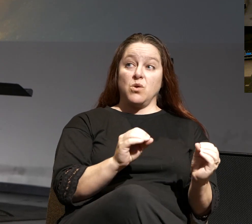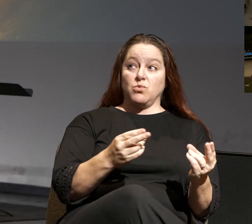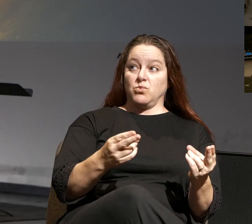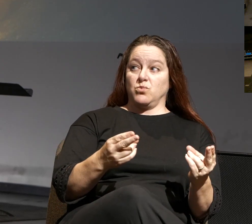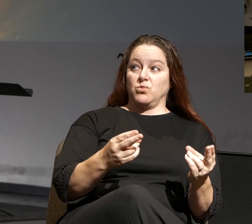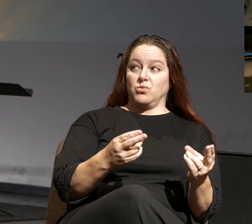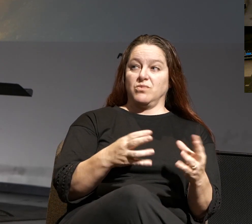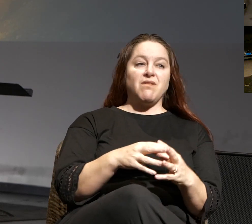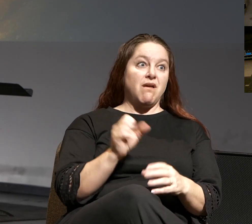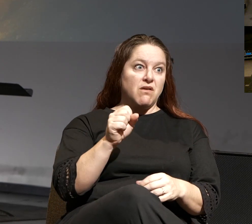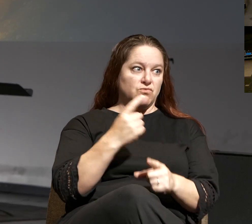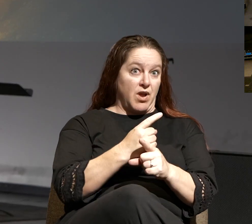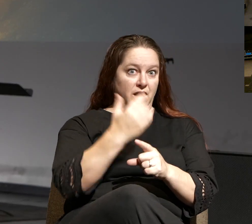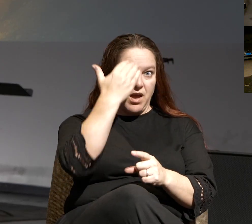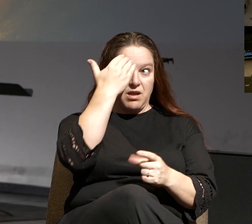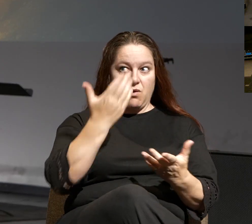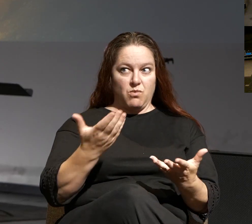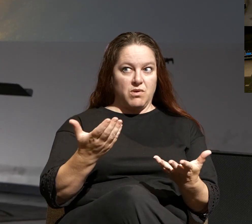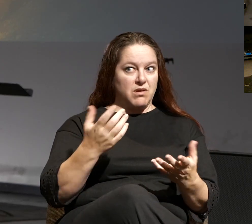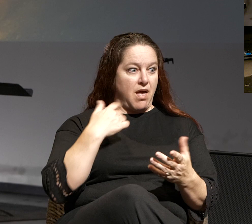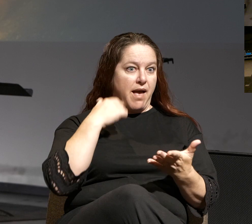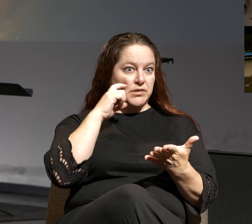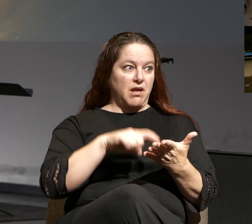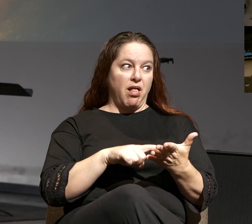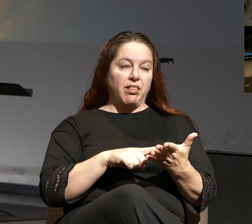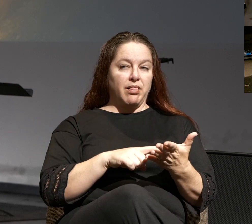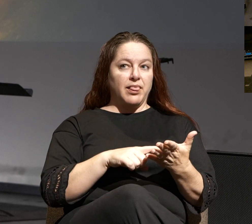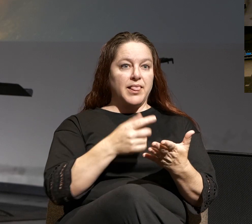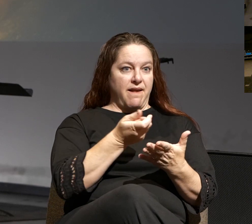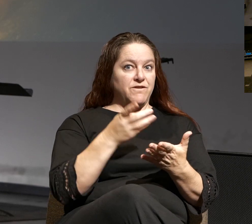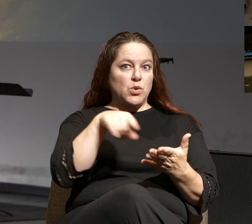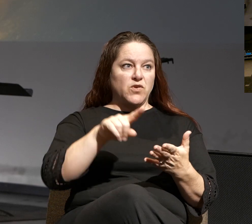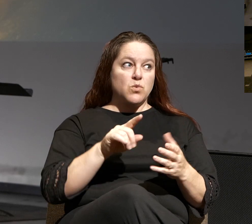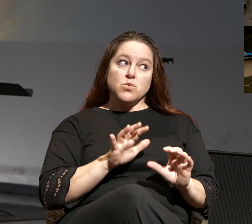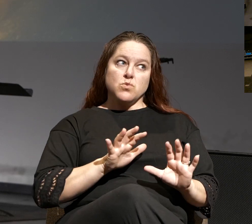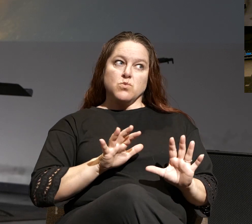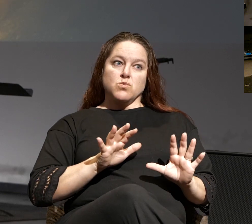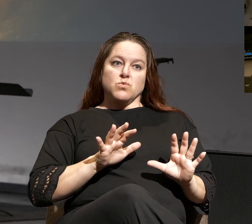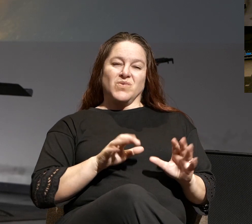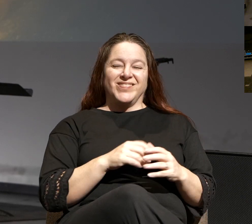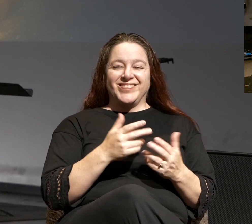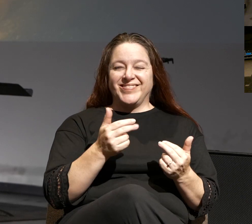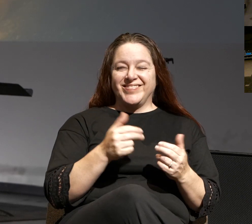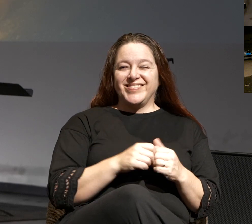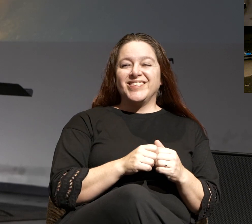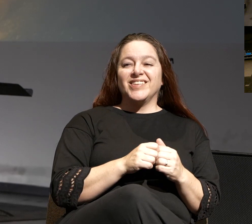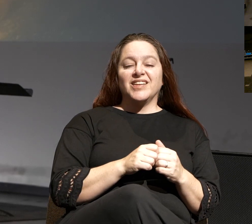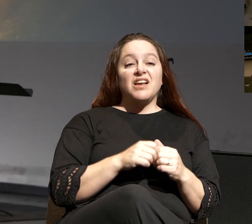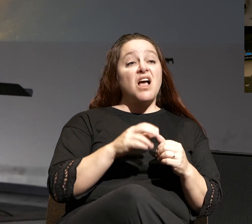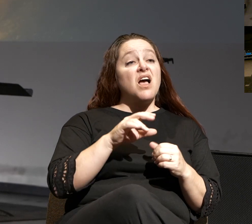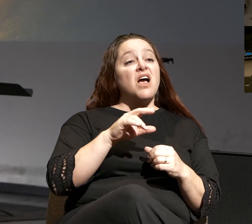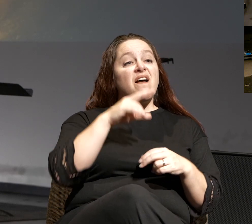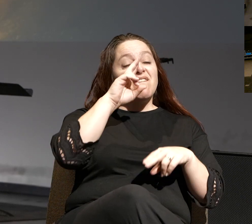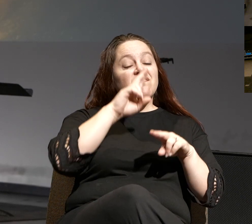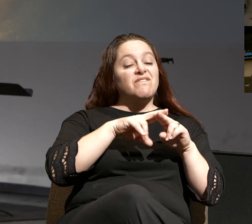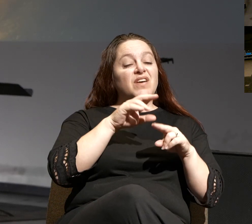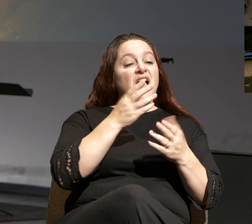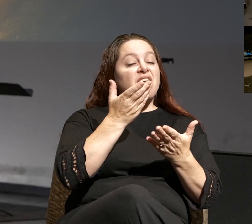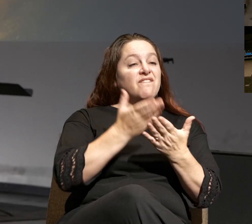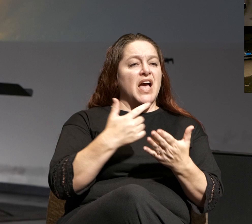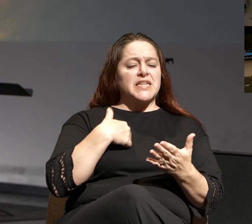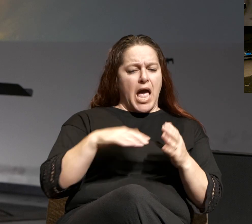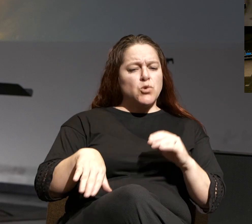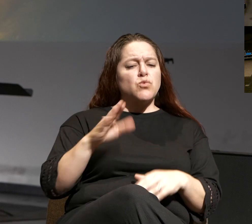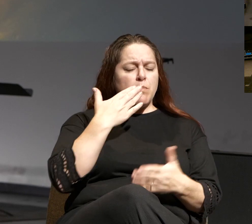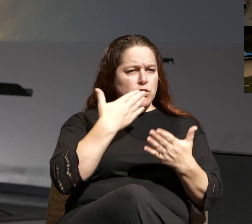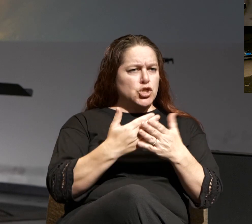Now, I know. I can tell. That set a few of you off right there. So, fun fact about me. I grew up a good Baptist boy.